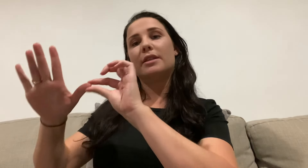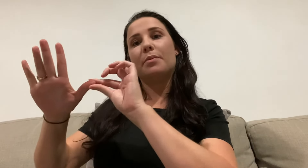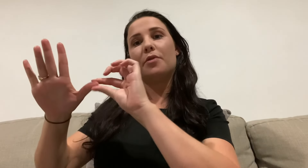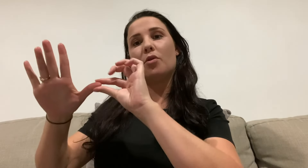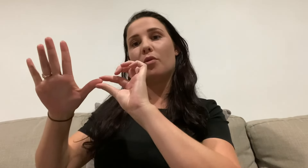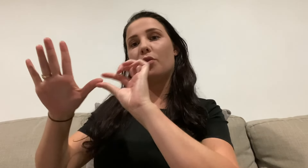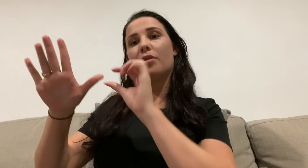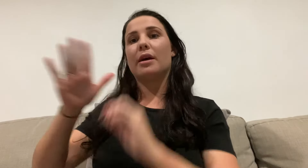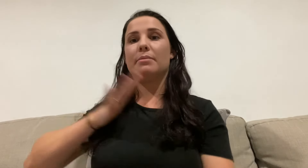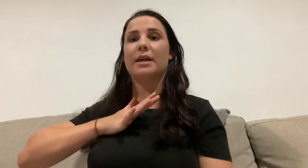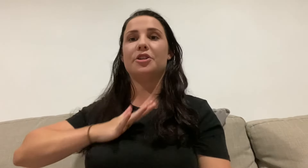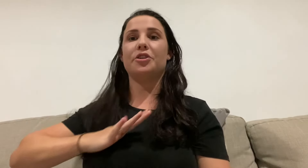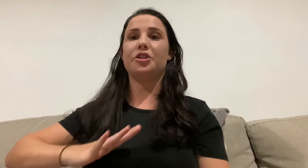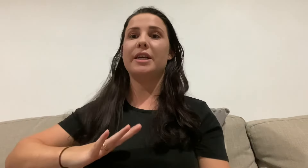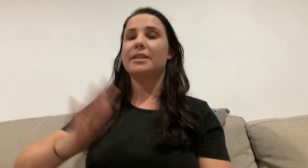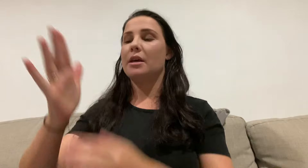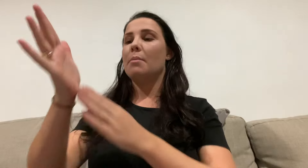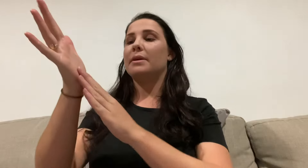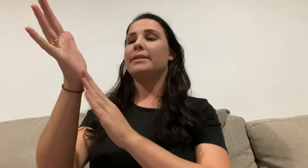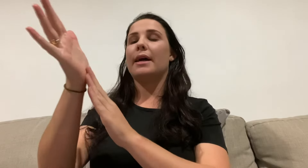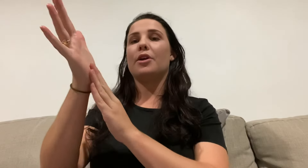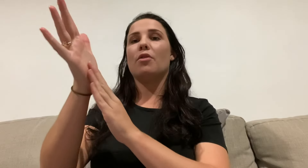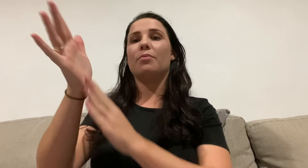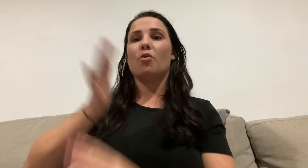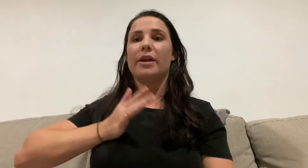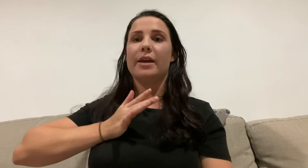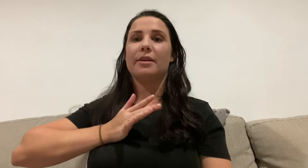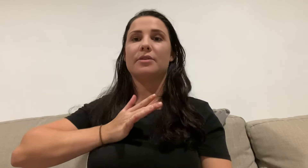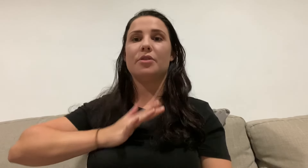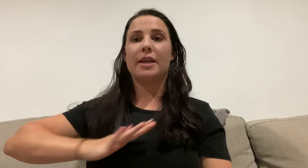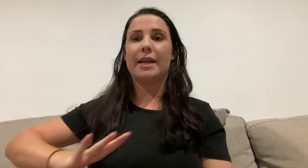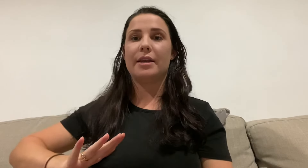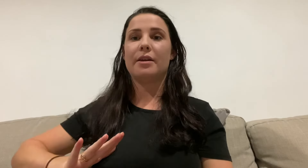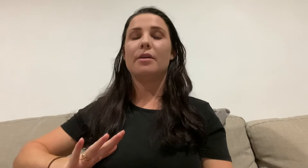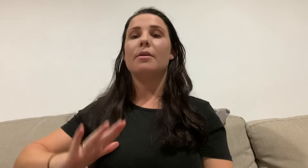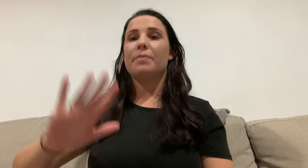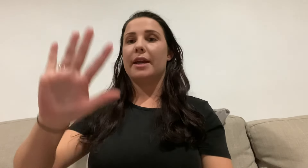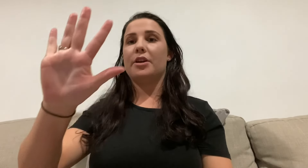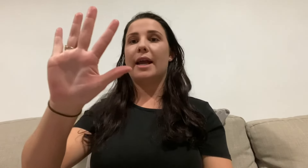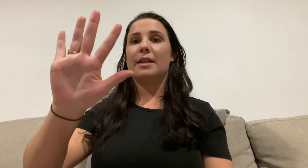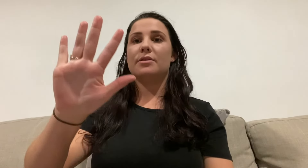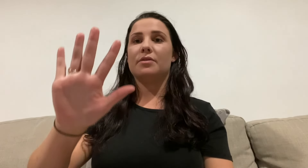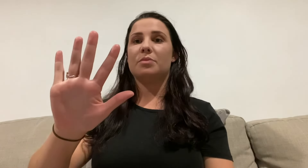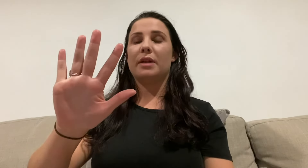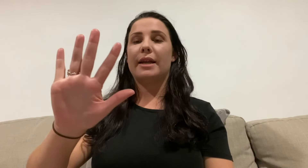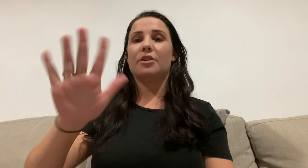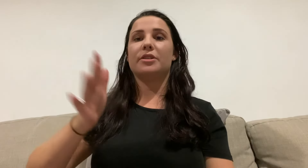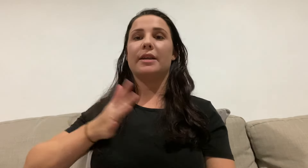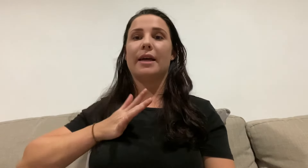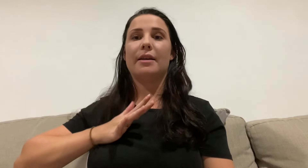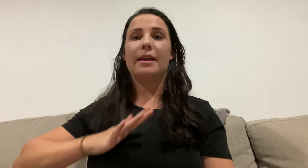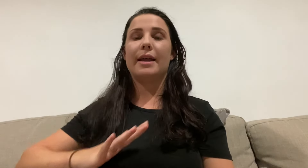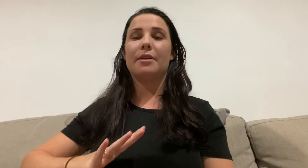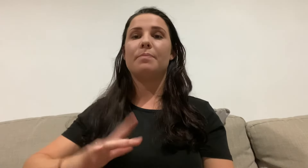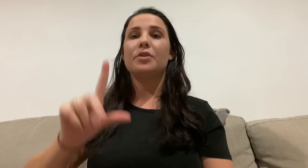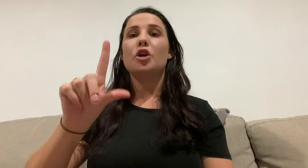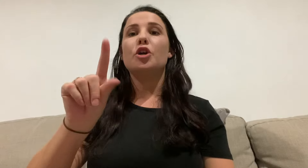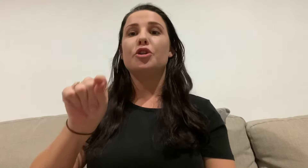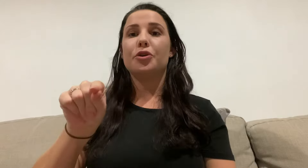tip of your, your thumb touching your chest, but starting off more here. So need and your hands sort of splayed out just like that need. Do